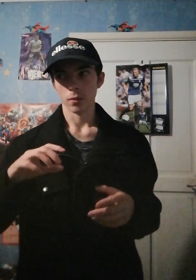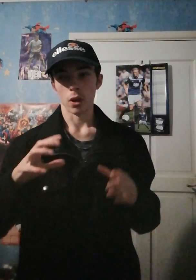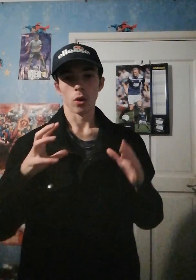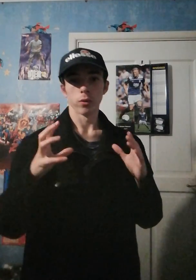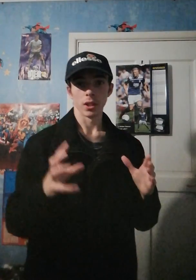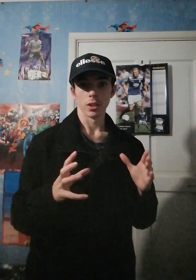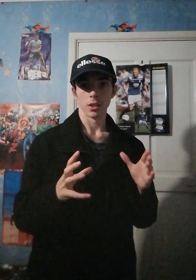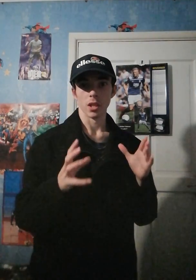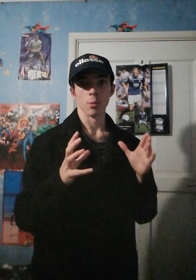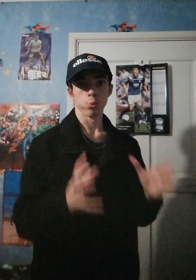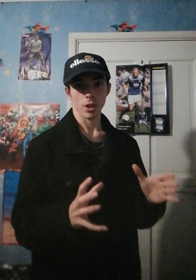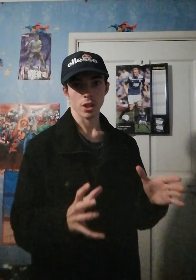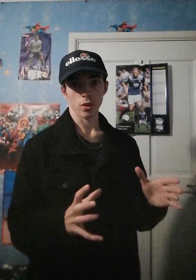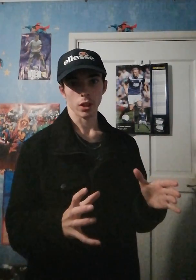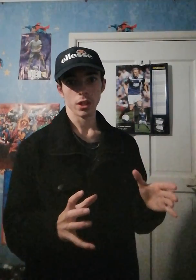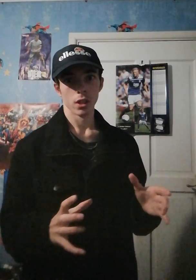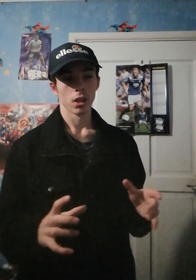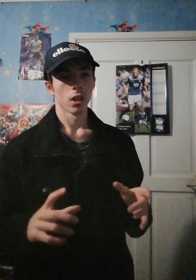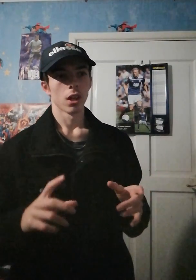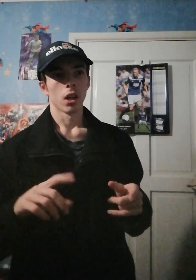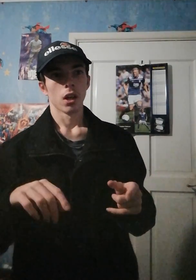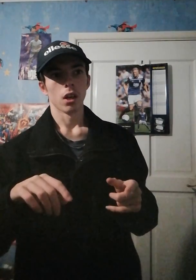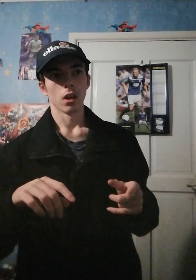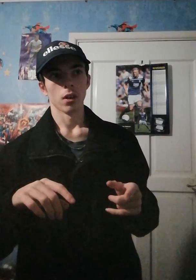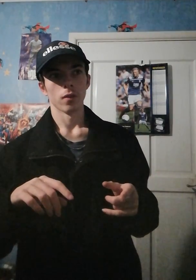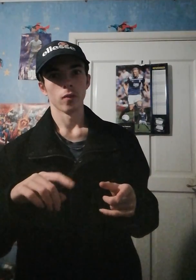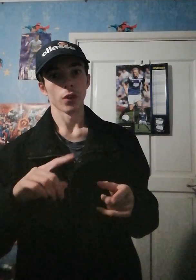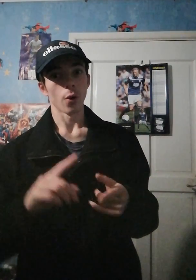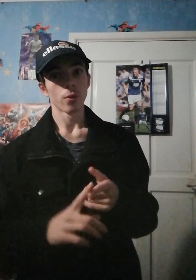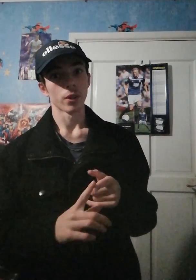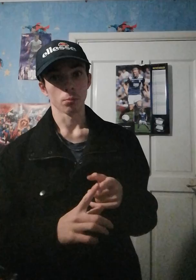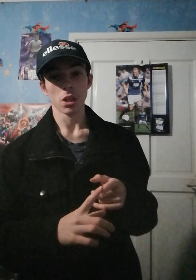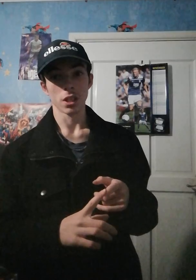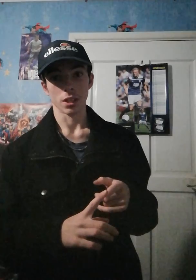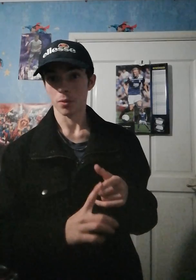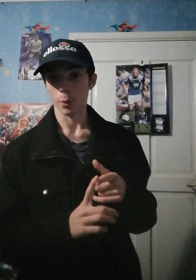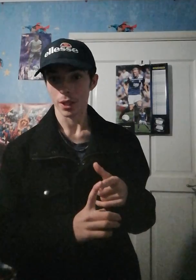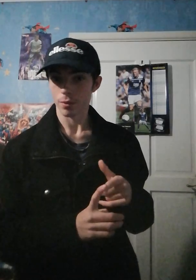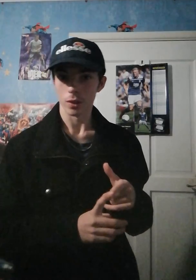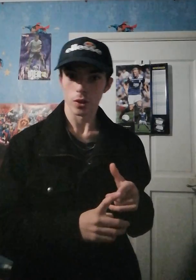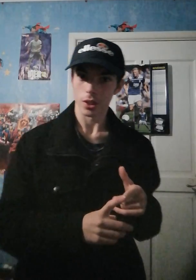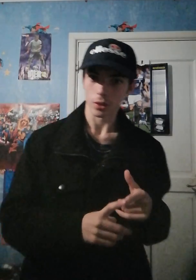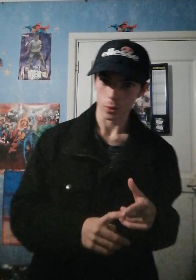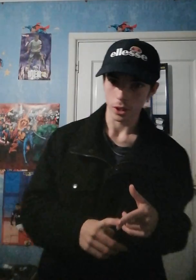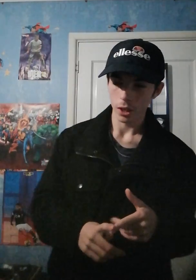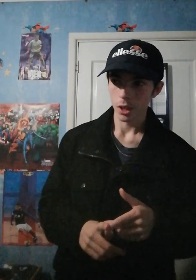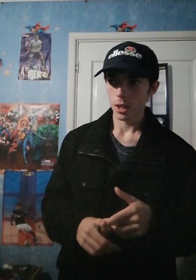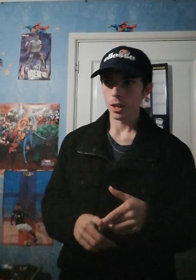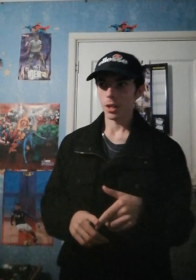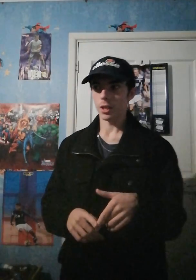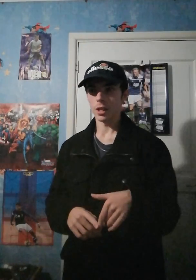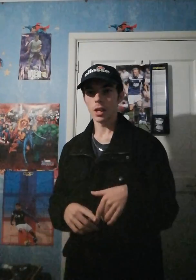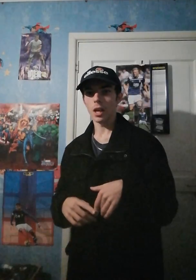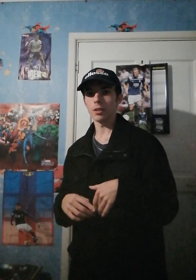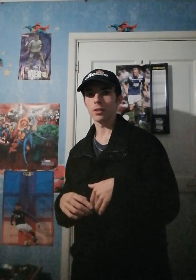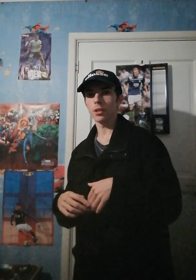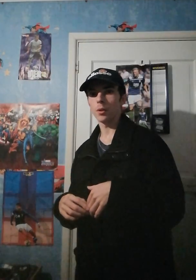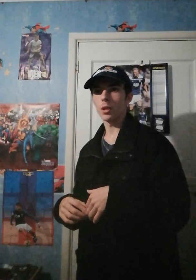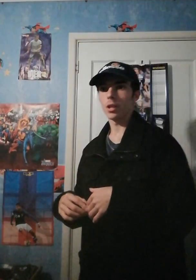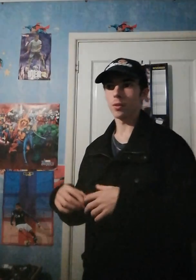Our offence is pretty solid. The only thing missing from our defence, really, is the corner, yeah. And, you know, in